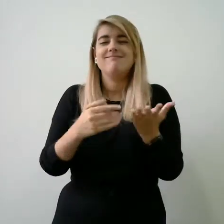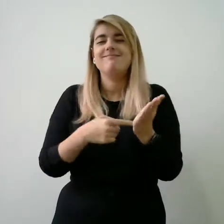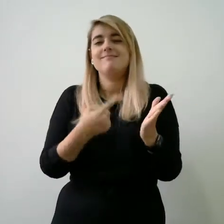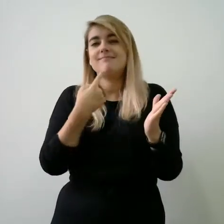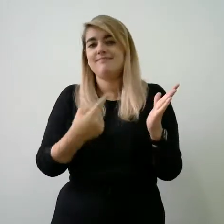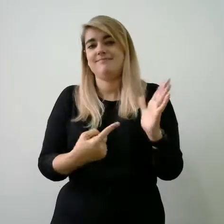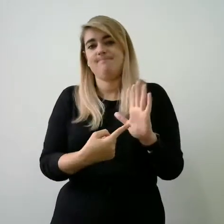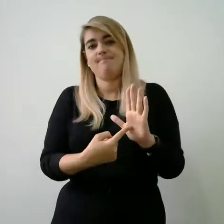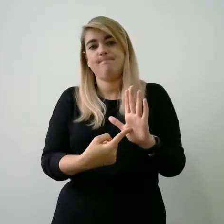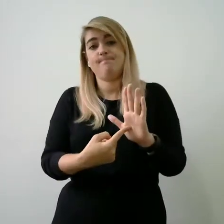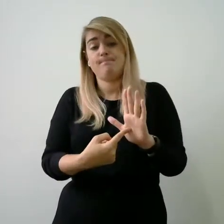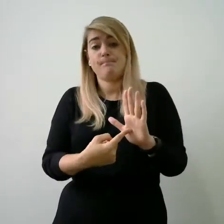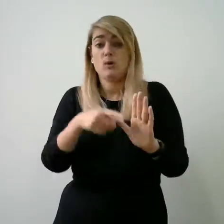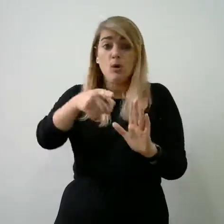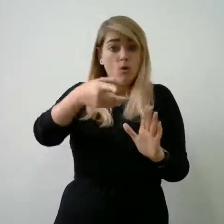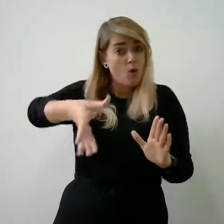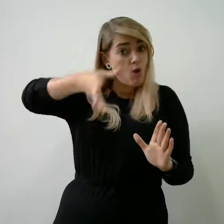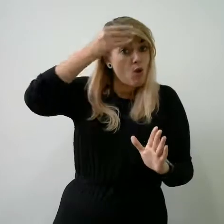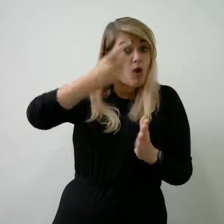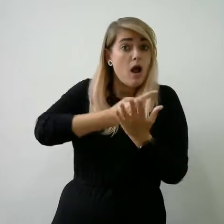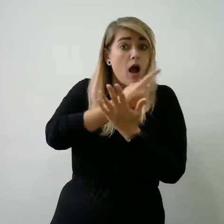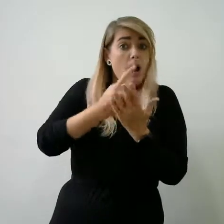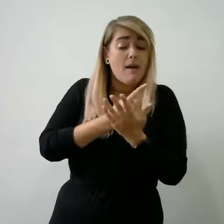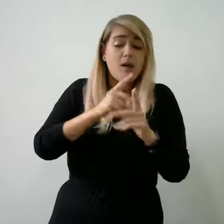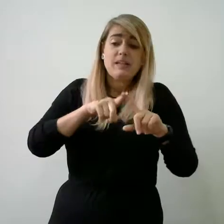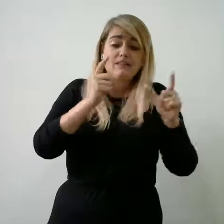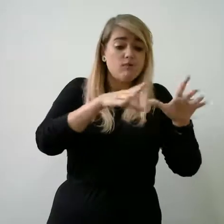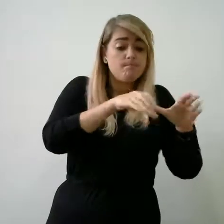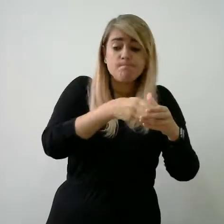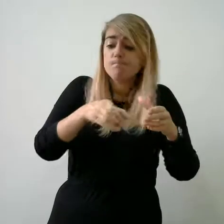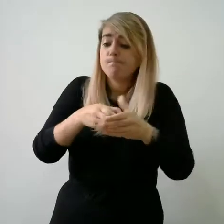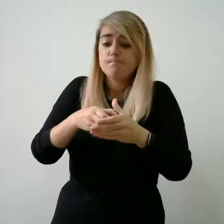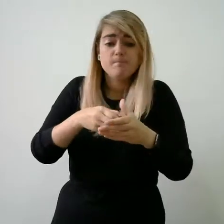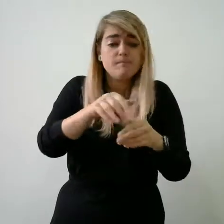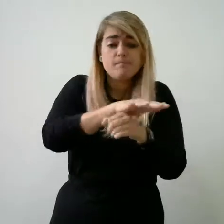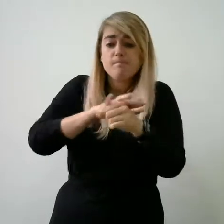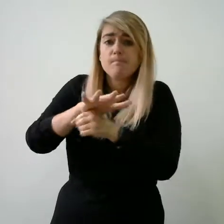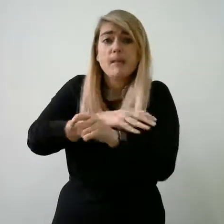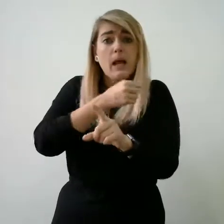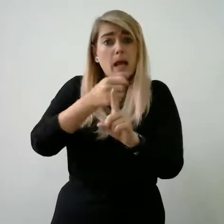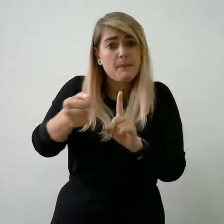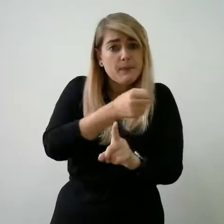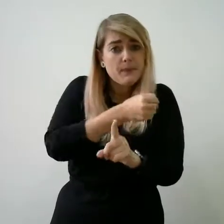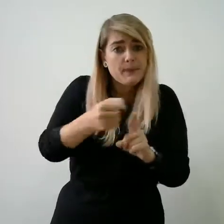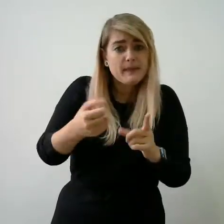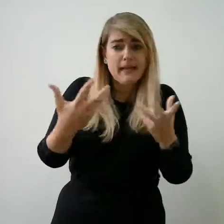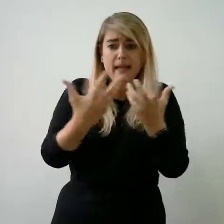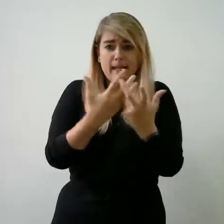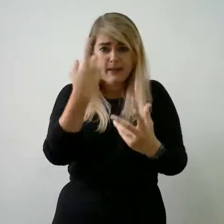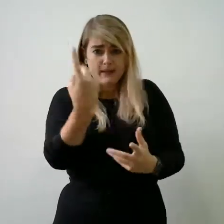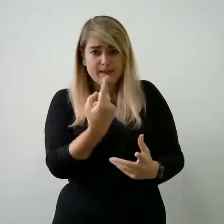You will learn about the different categories of abuse and how you might be able to recognise abuse.